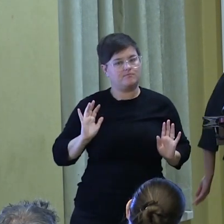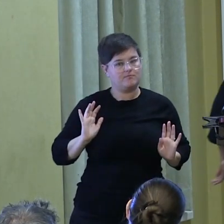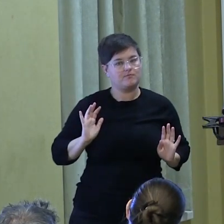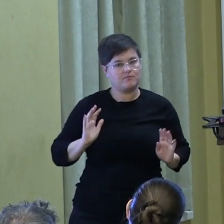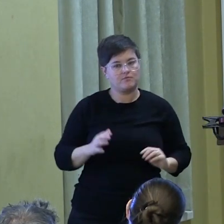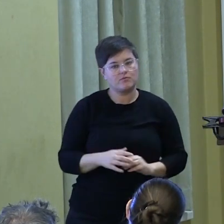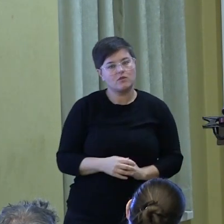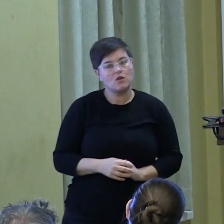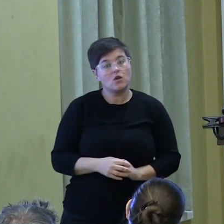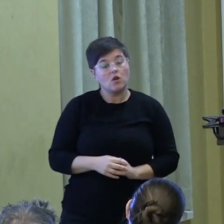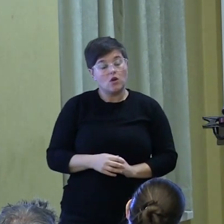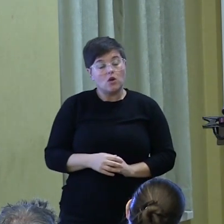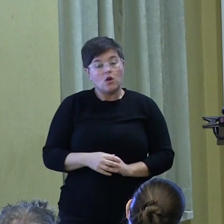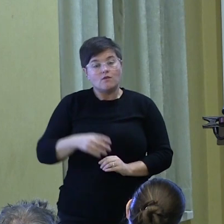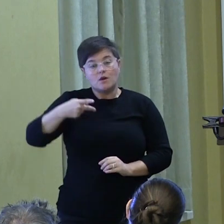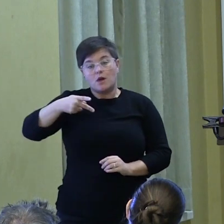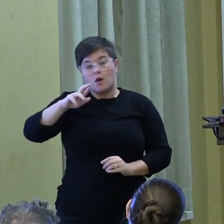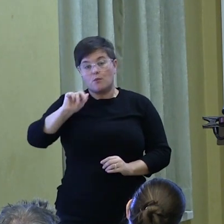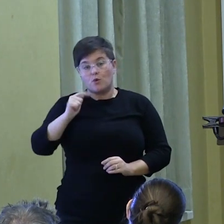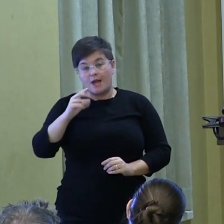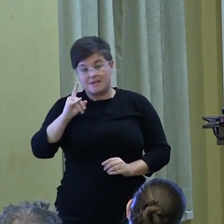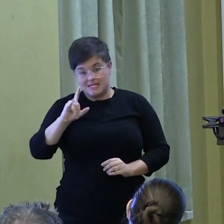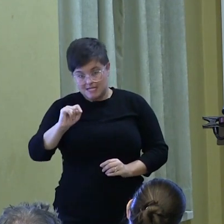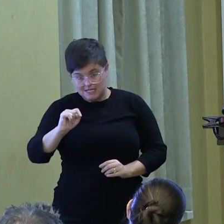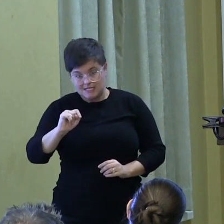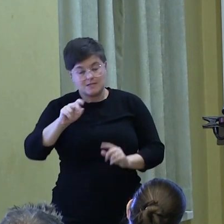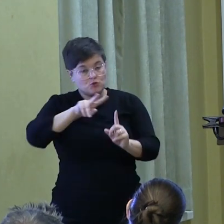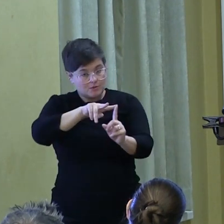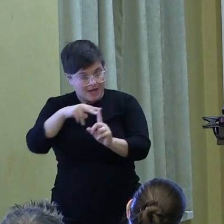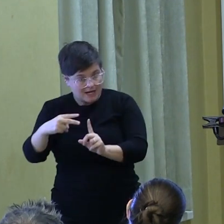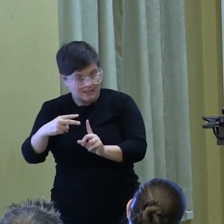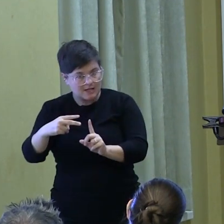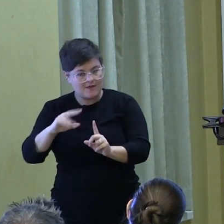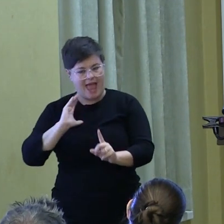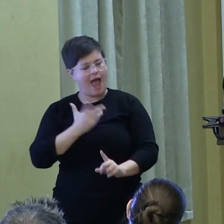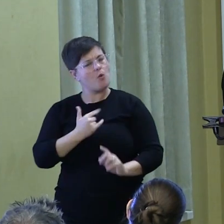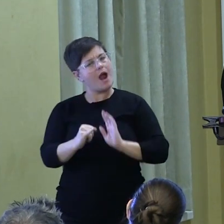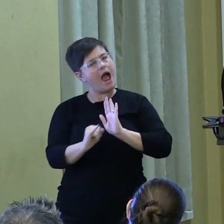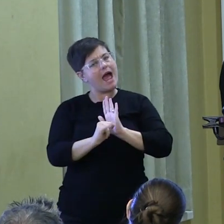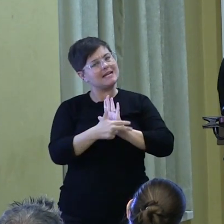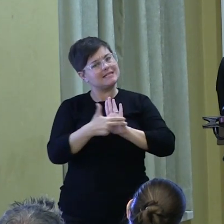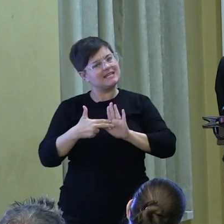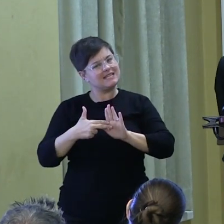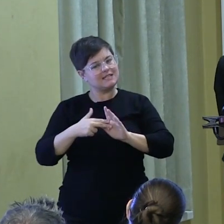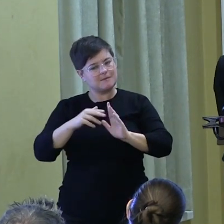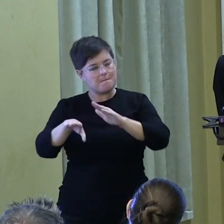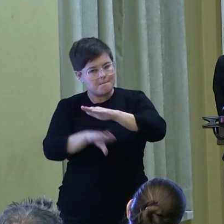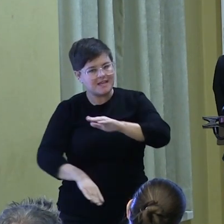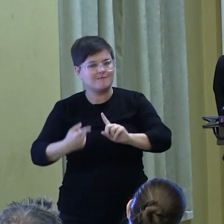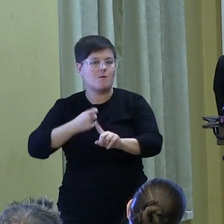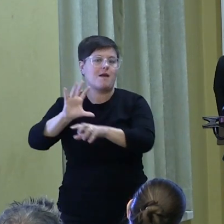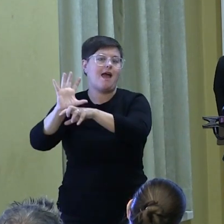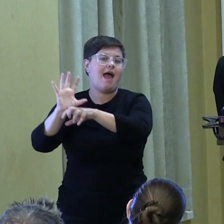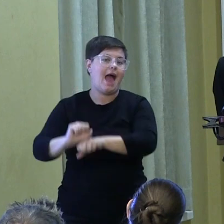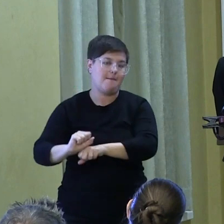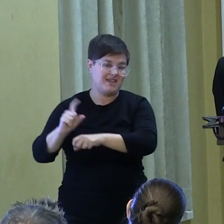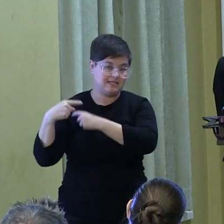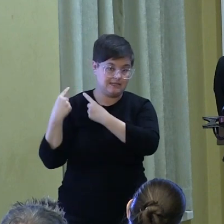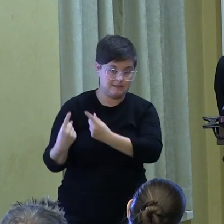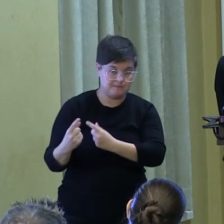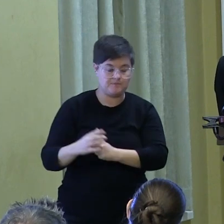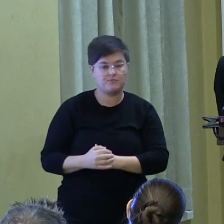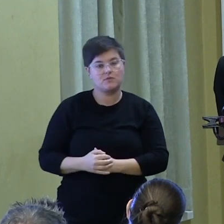Now, from a pragmatist perspective, our identities are based in our habits. A